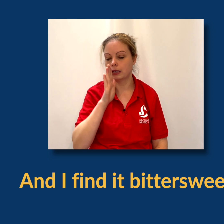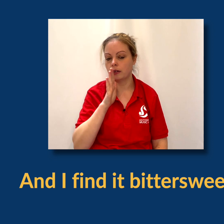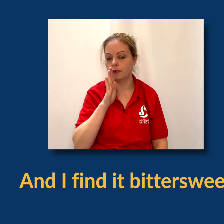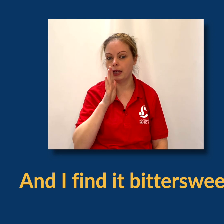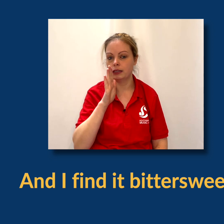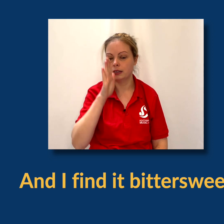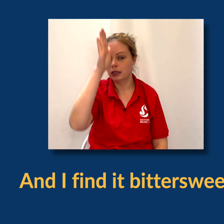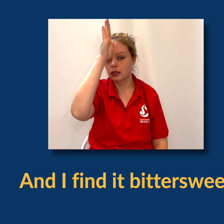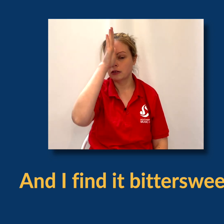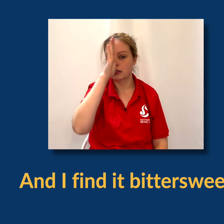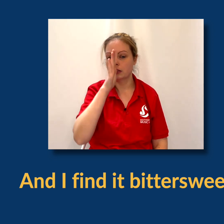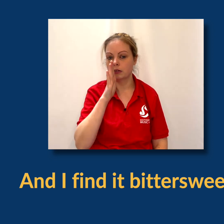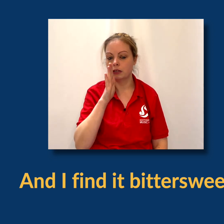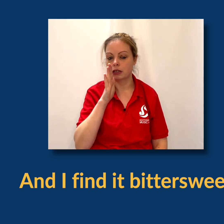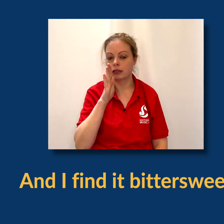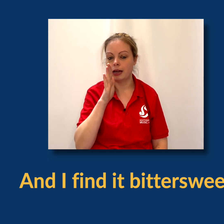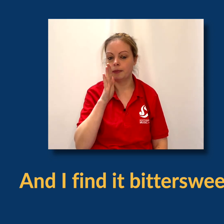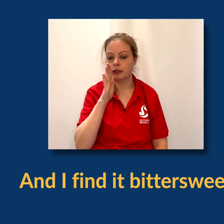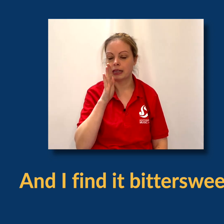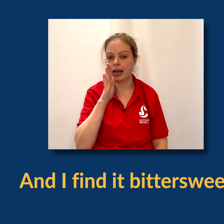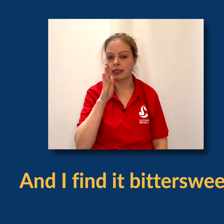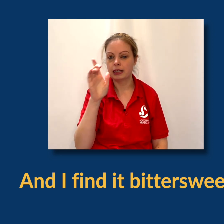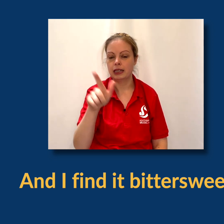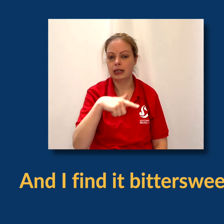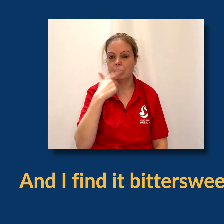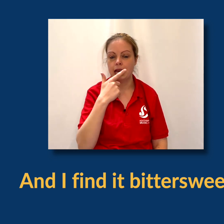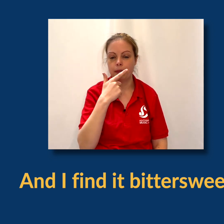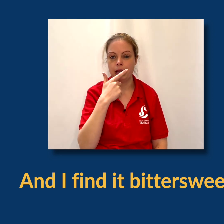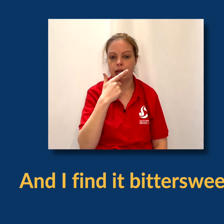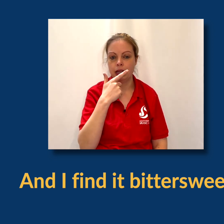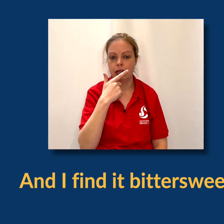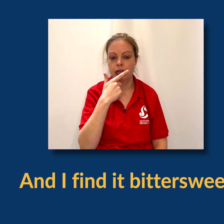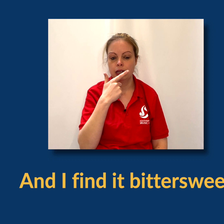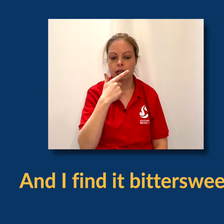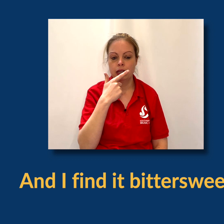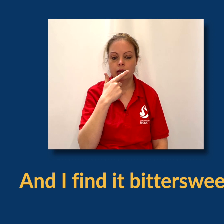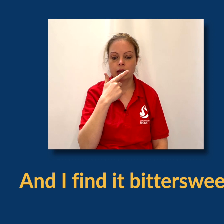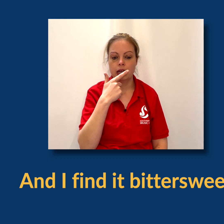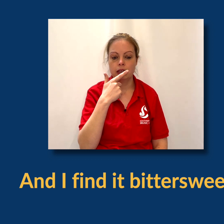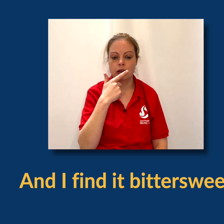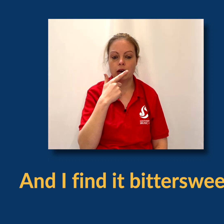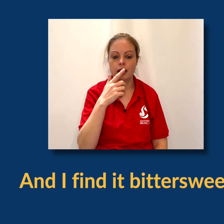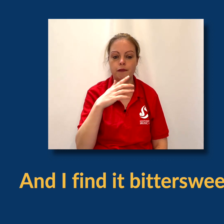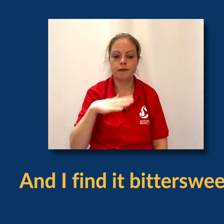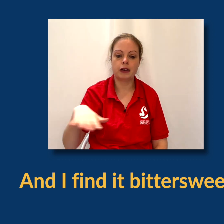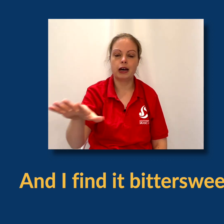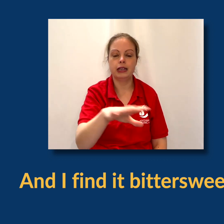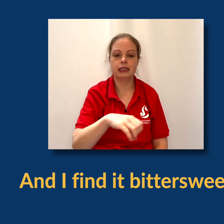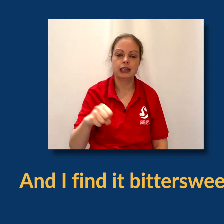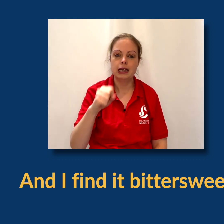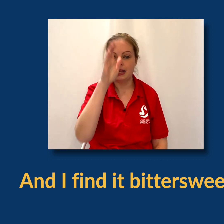it goes down your face, it touches your nose, it goes down. Sad, happy. Okay, so I